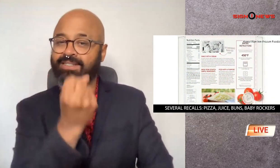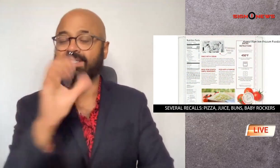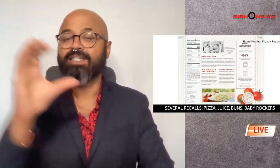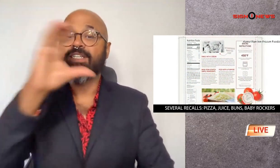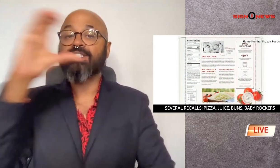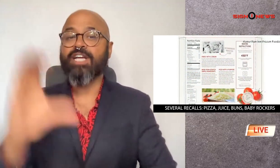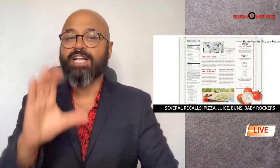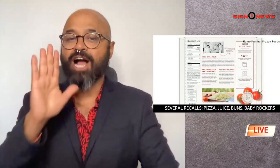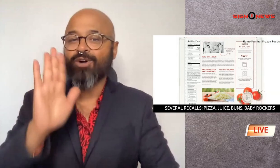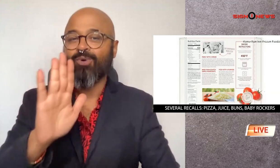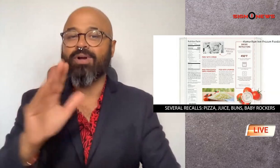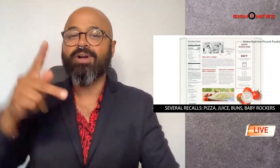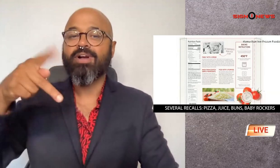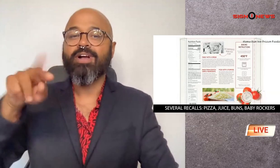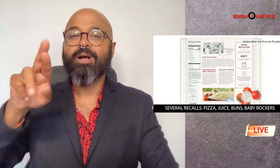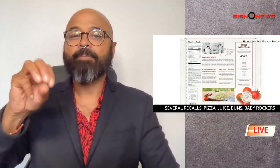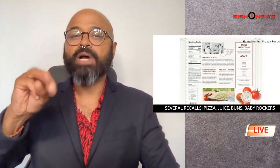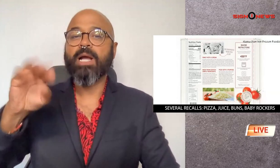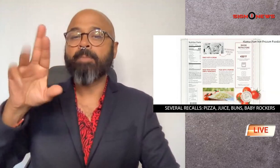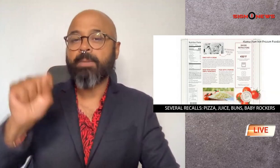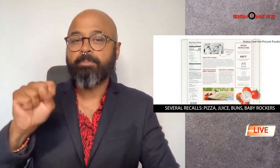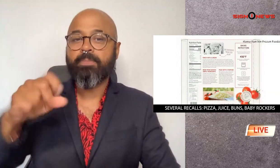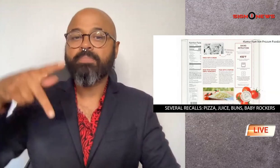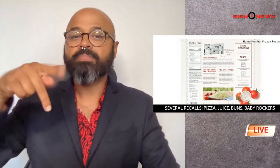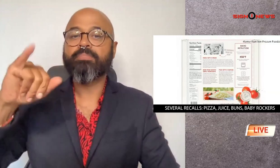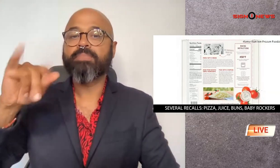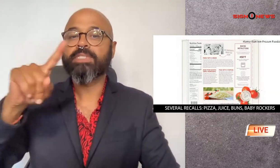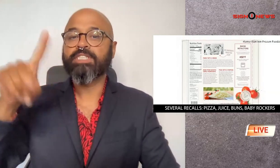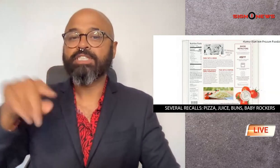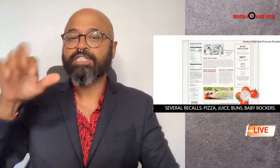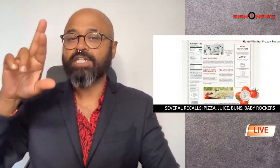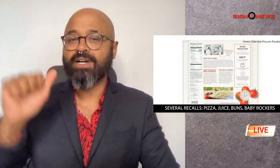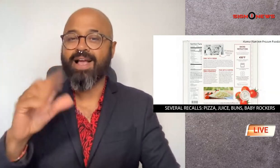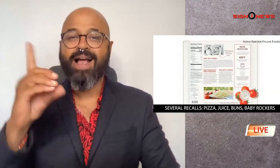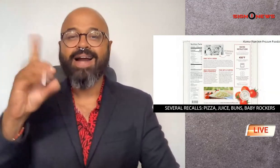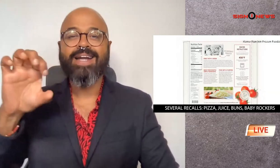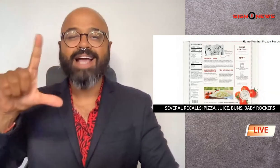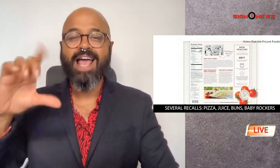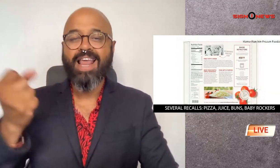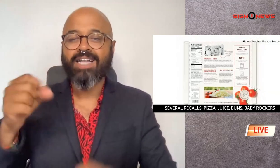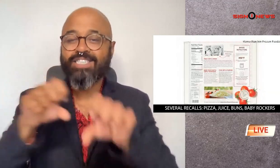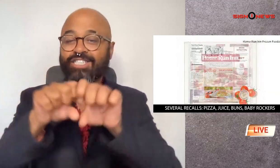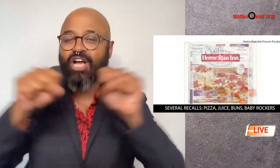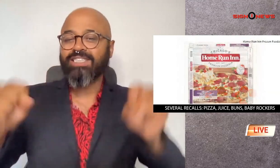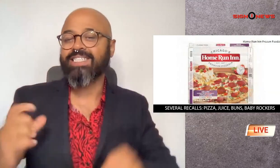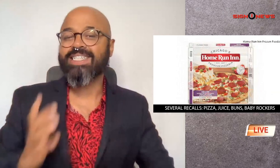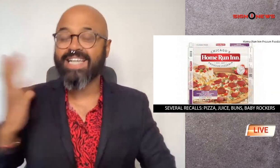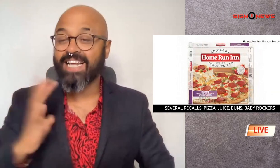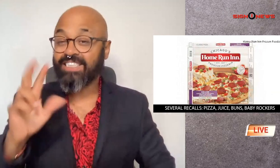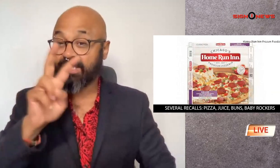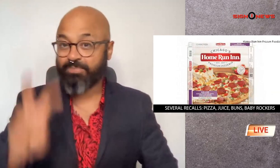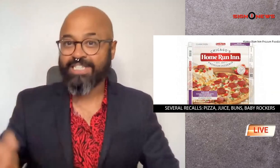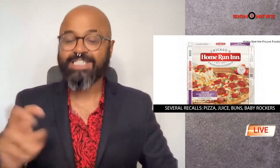frozen foods Chicago premium pizzeria deluxe classic